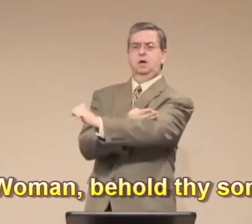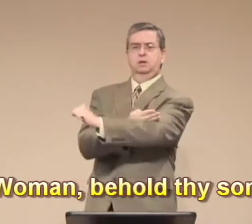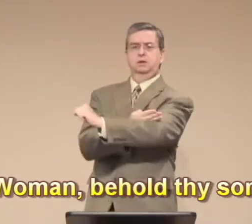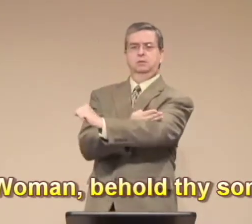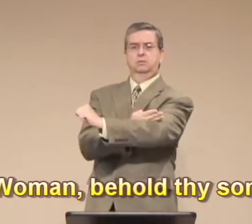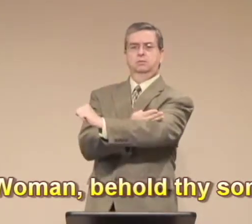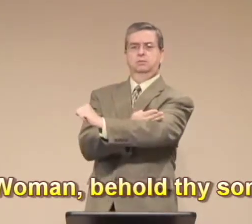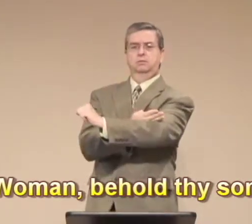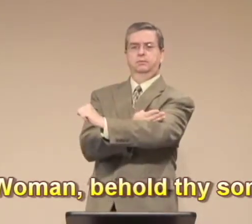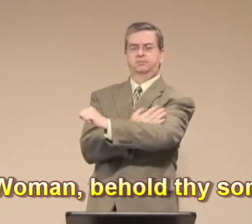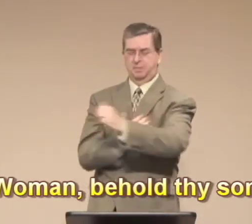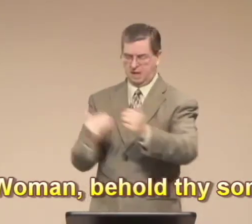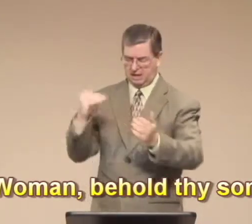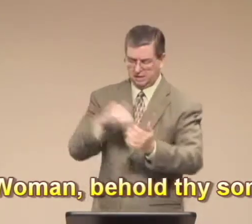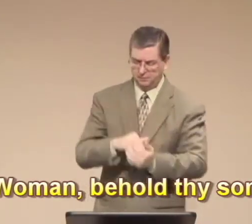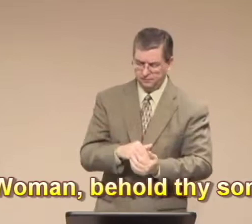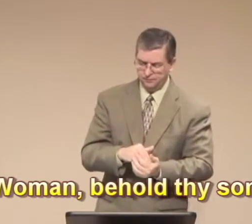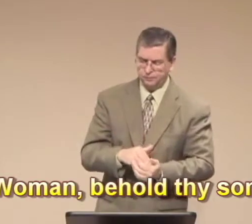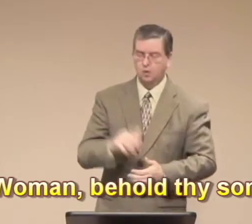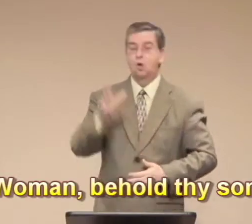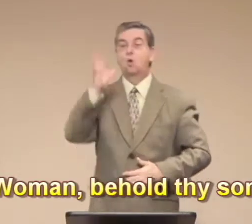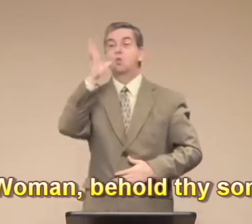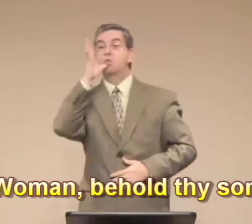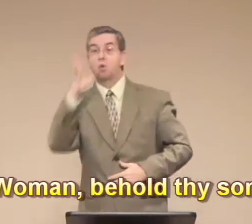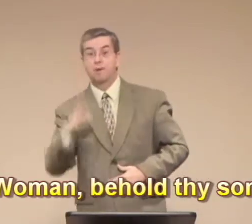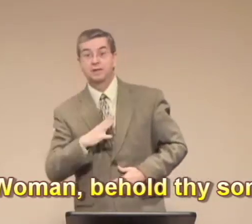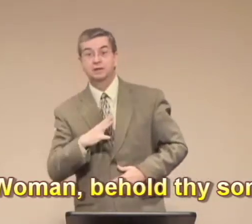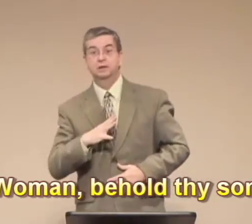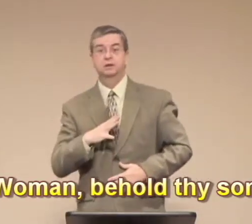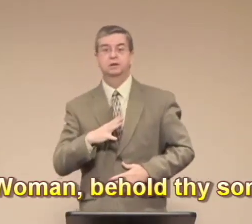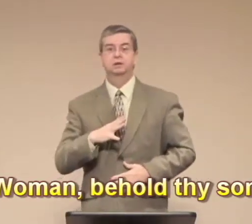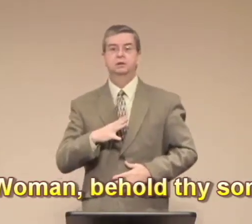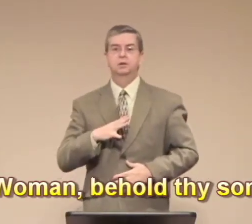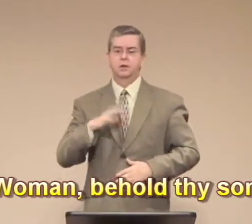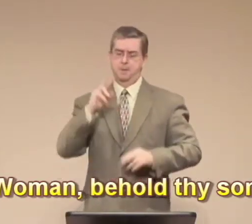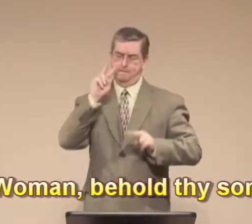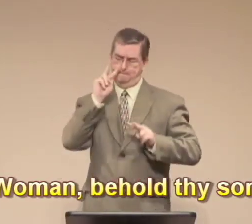And our prayer today is, Woman, behold thy son.